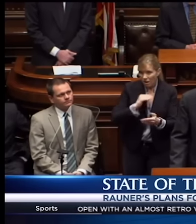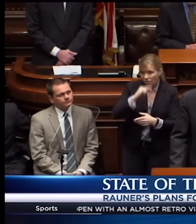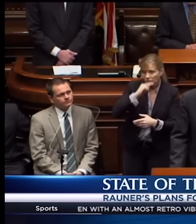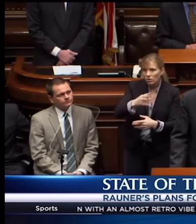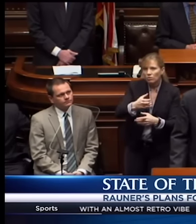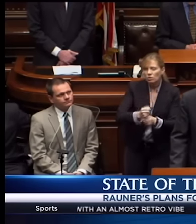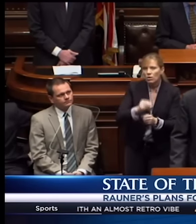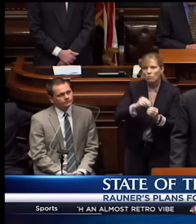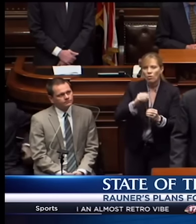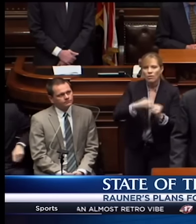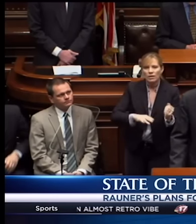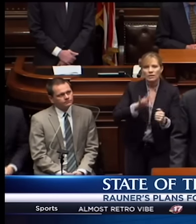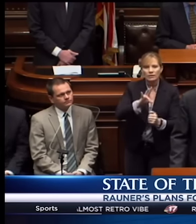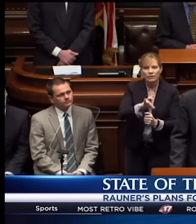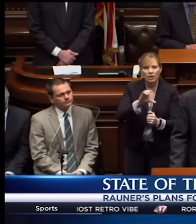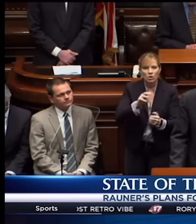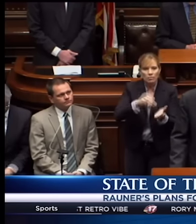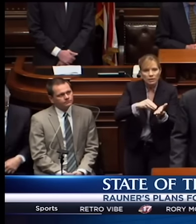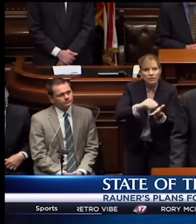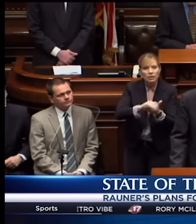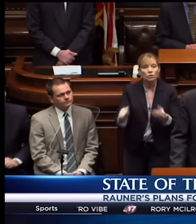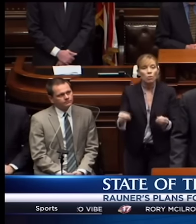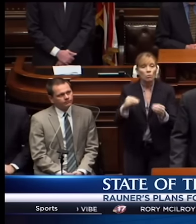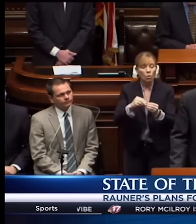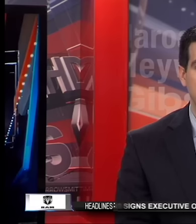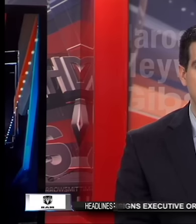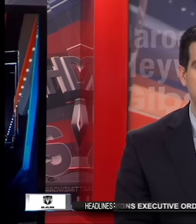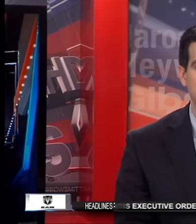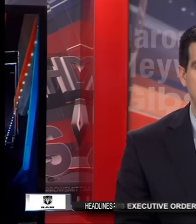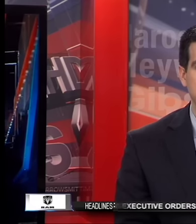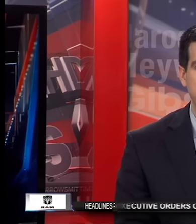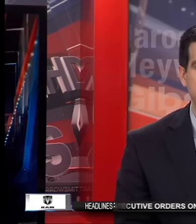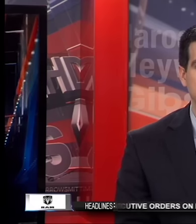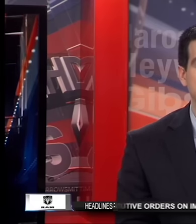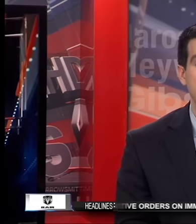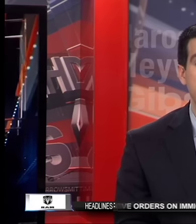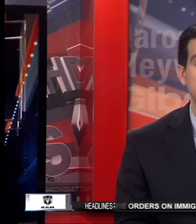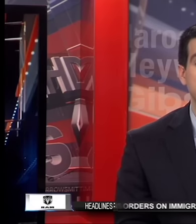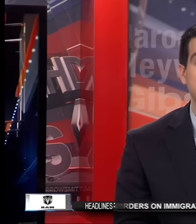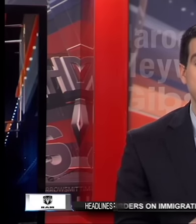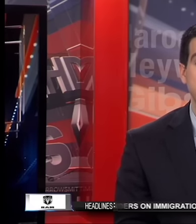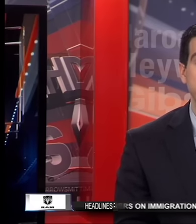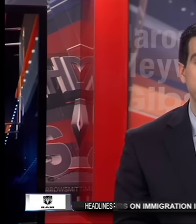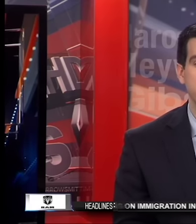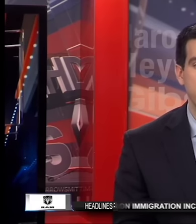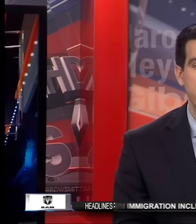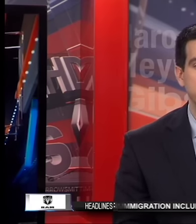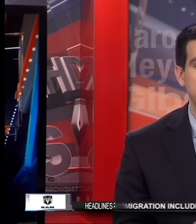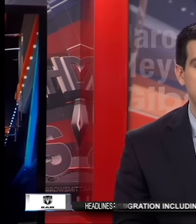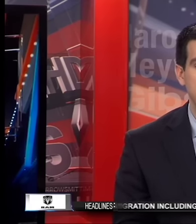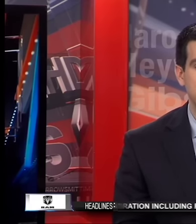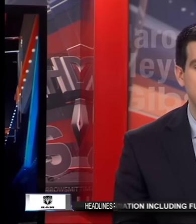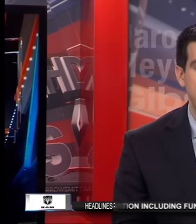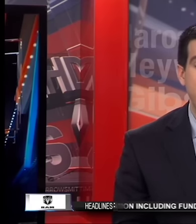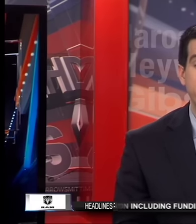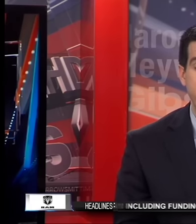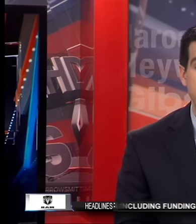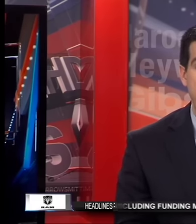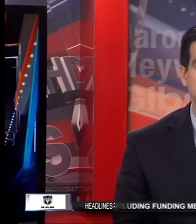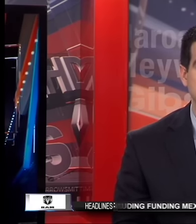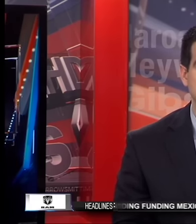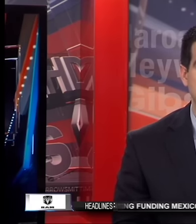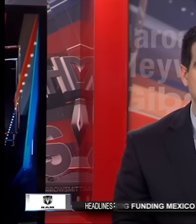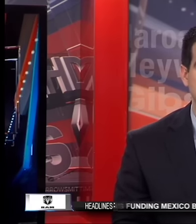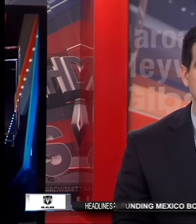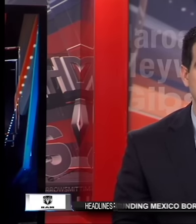receiving more than $700 million more per year. He emphasized how he wants lawmakers to continue to talk about term limits and